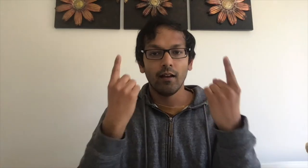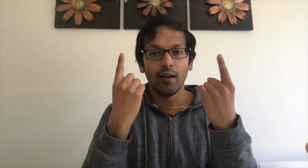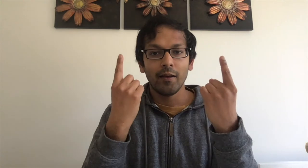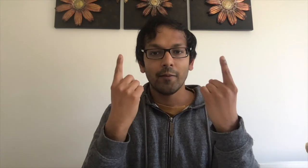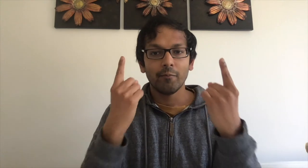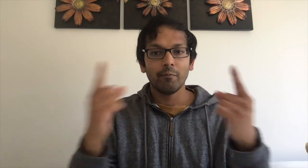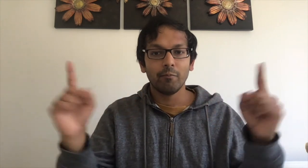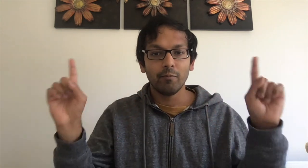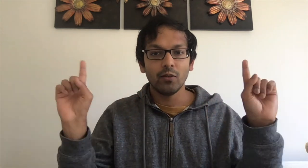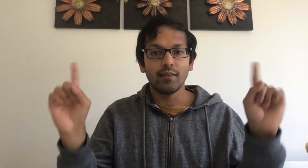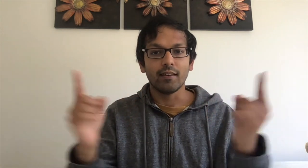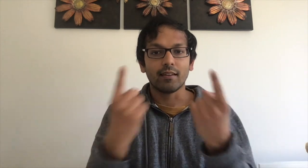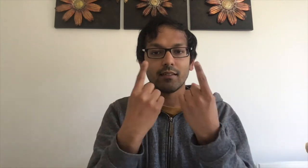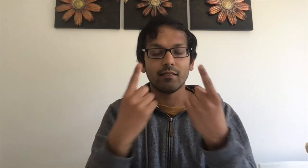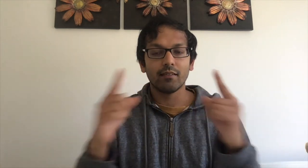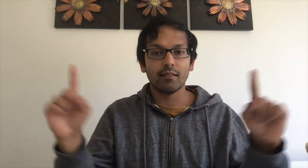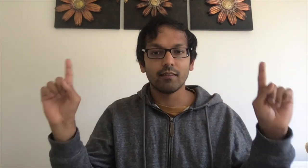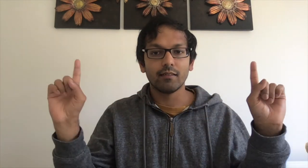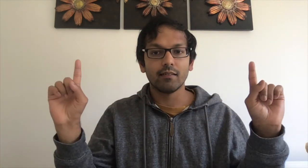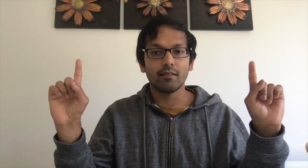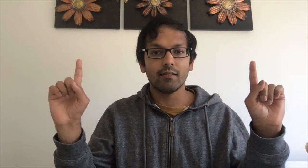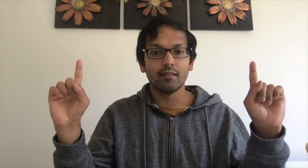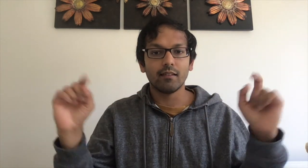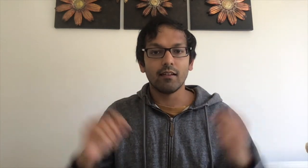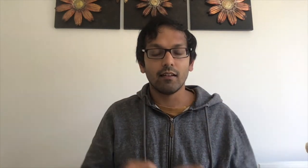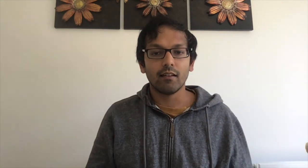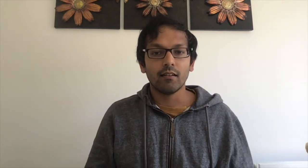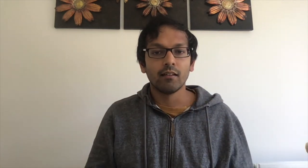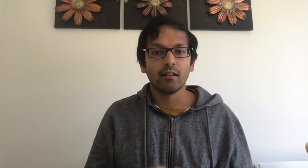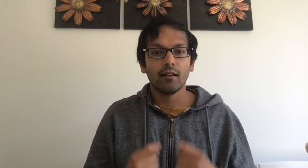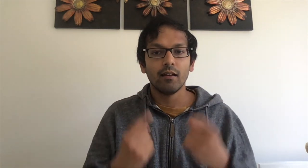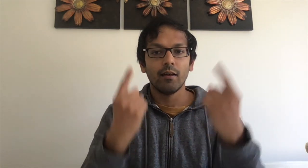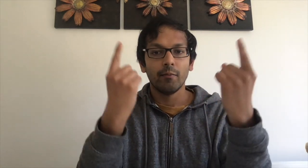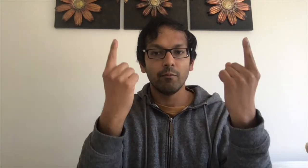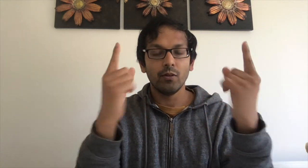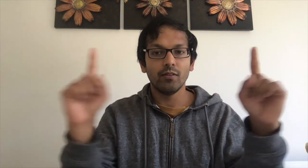Music, music.